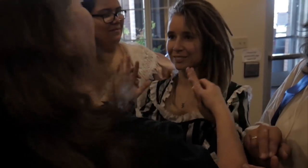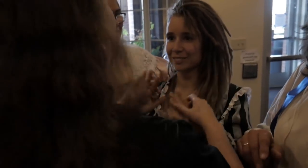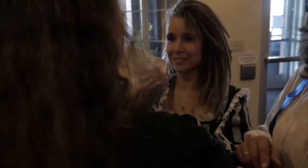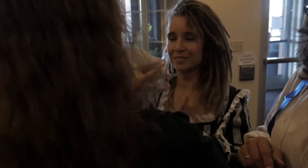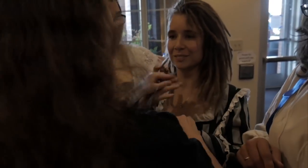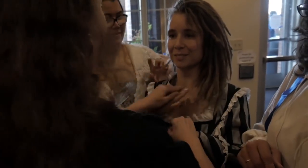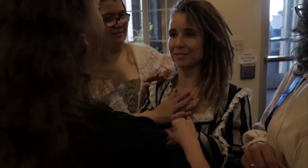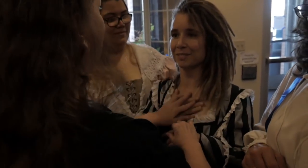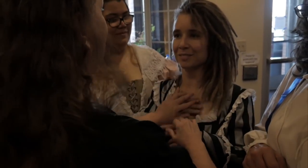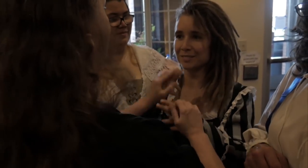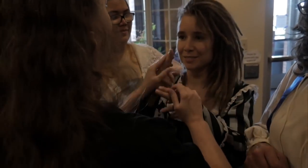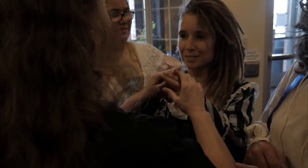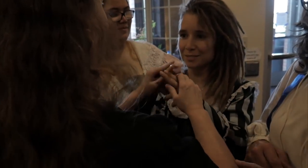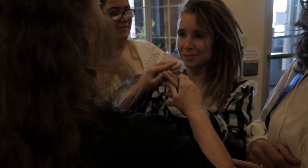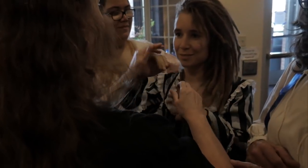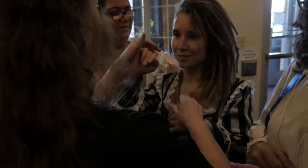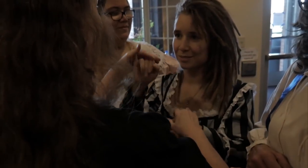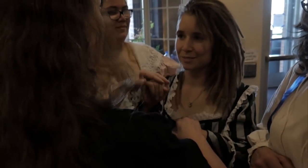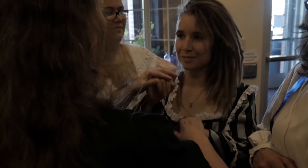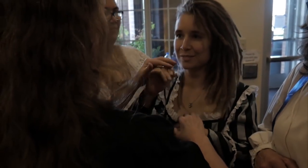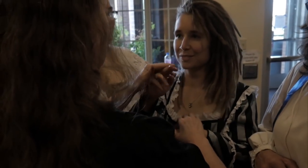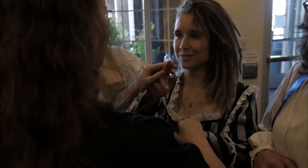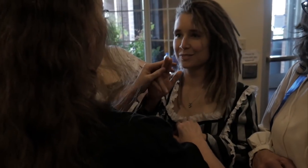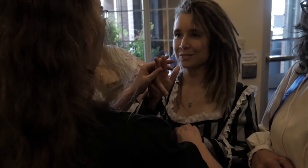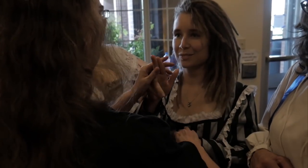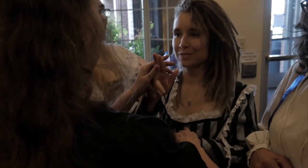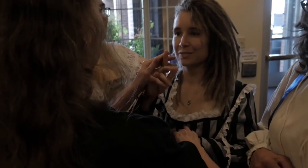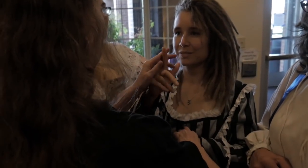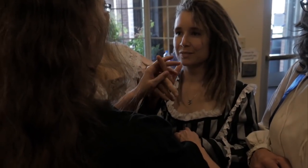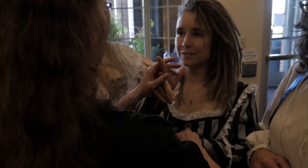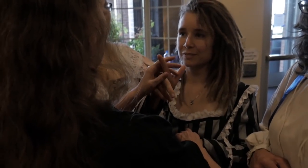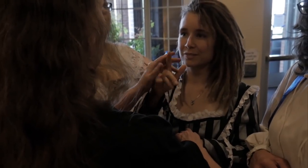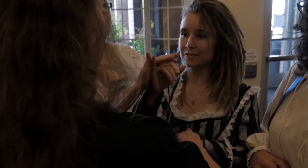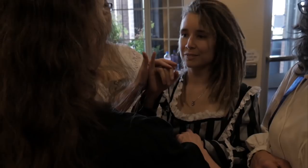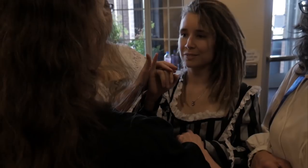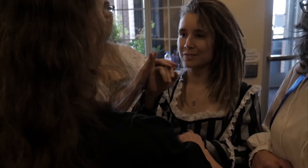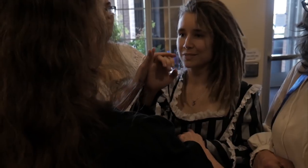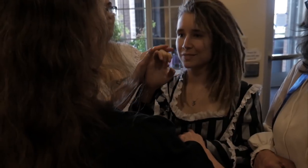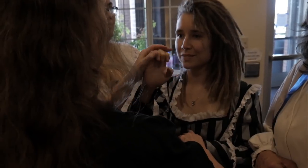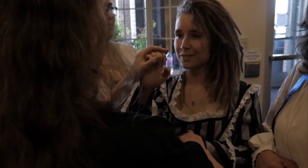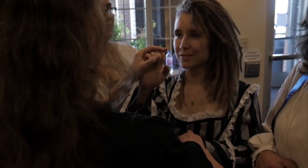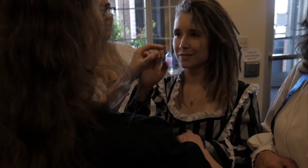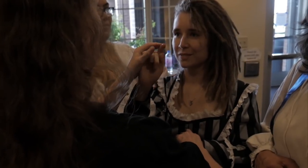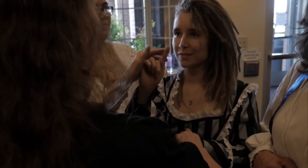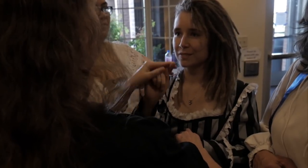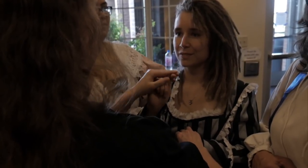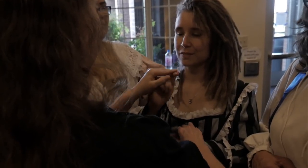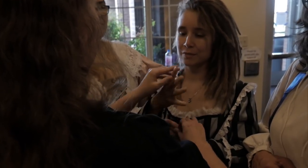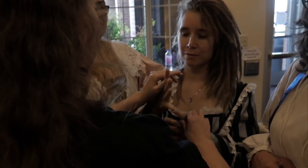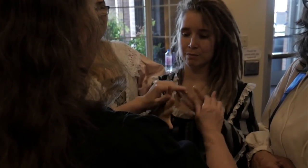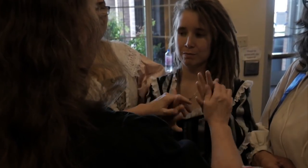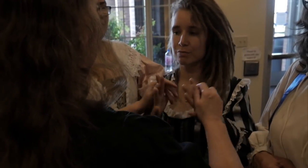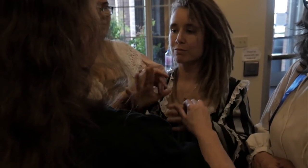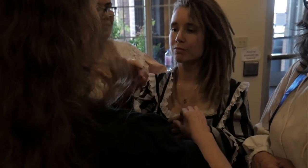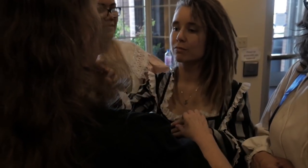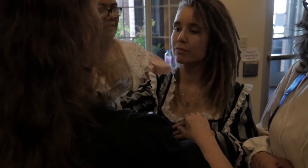To increase the number of patrons who could experience the show, the cast included two Romeos and two